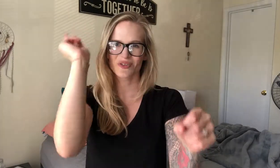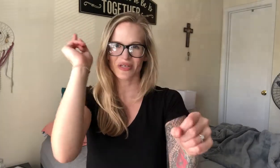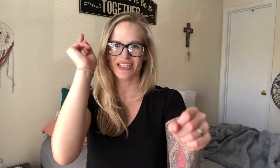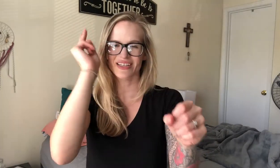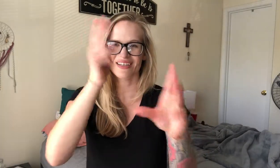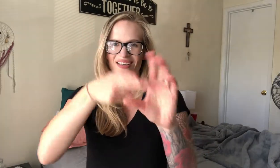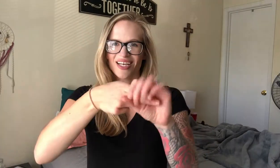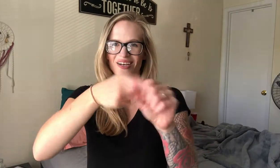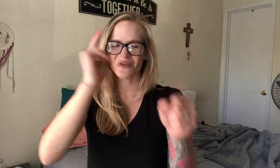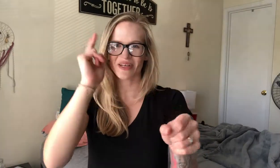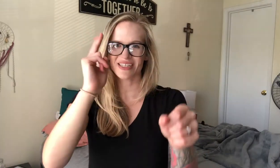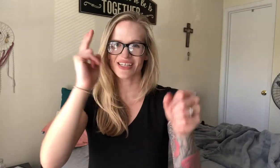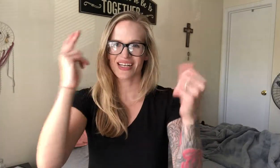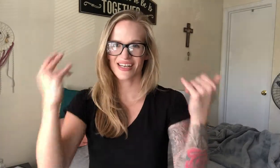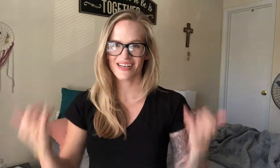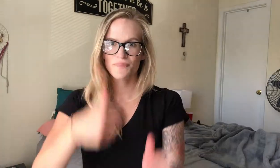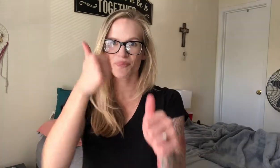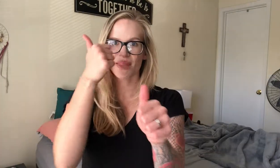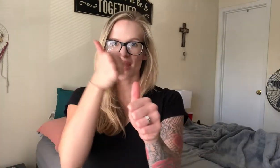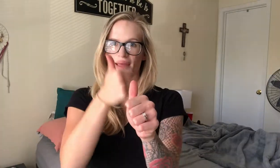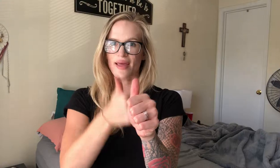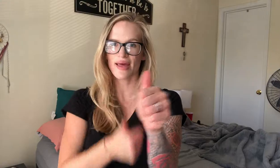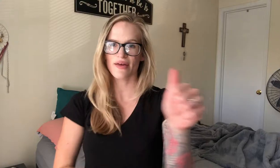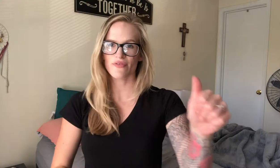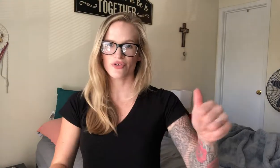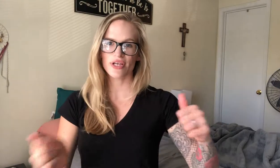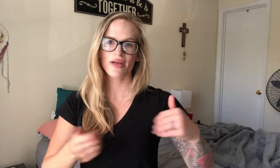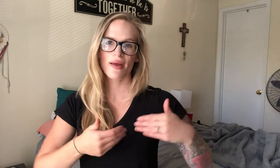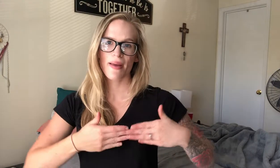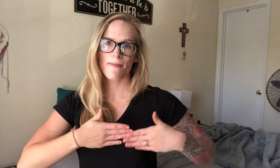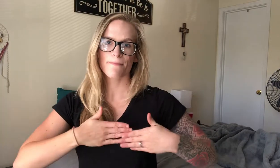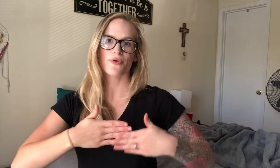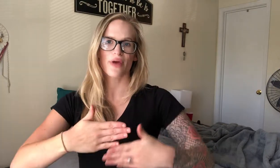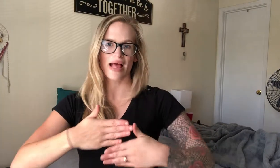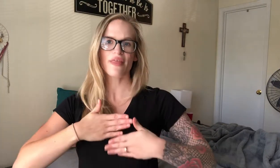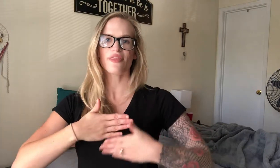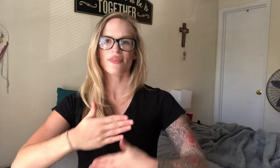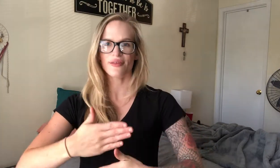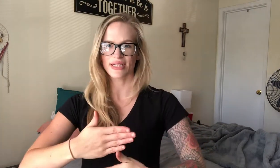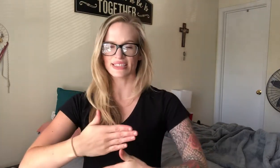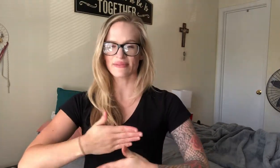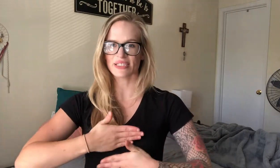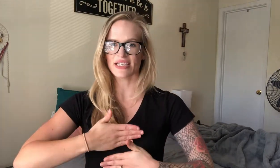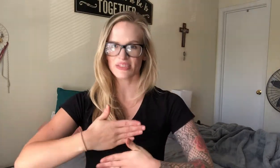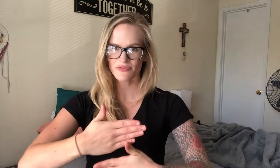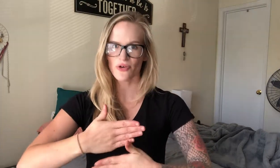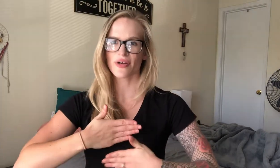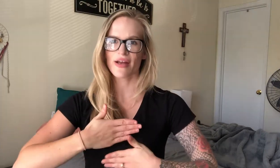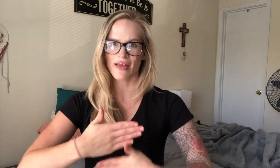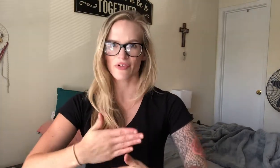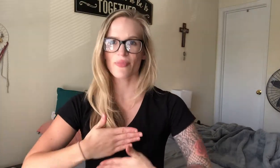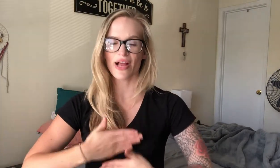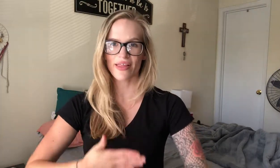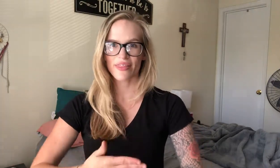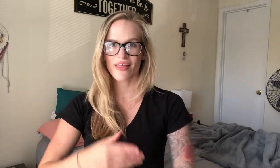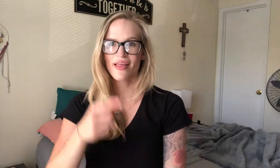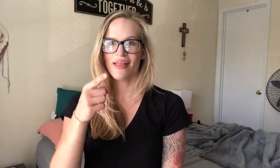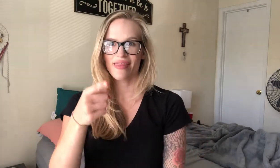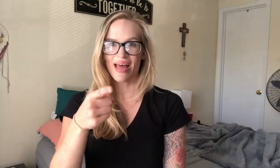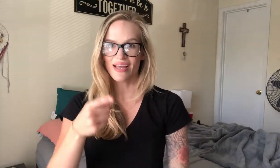Quit. Quit. Every breath. That same sign as before. Every breath that